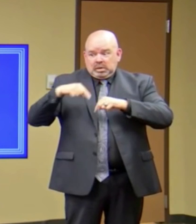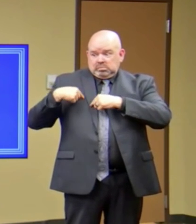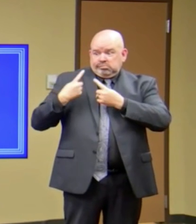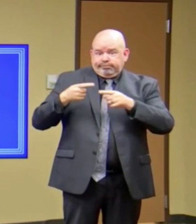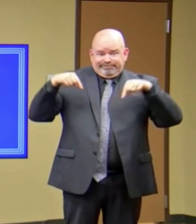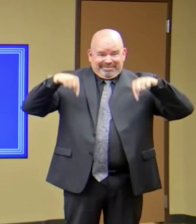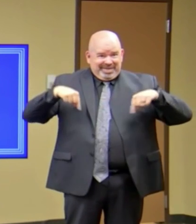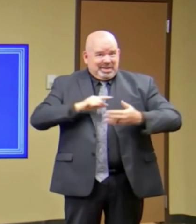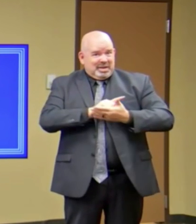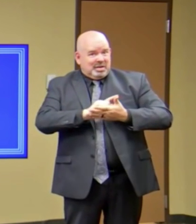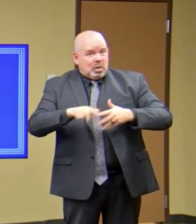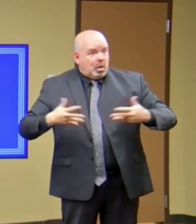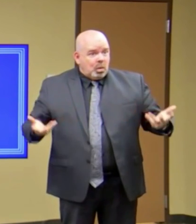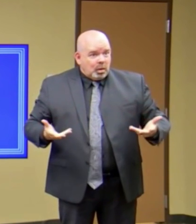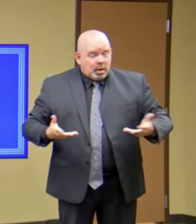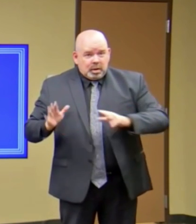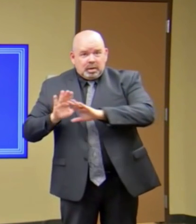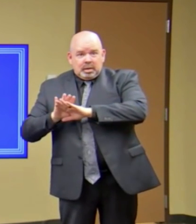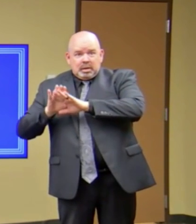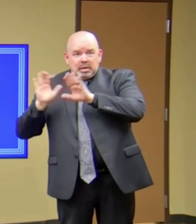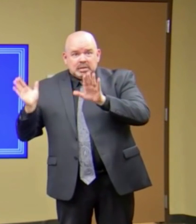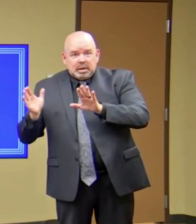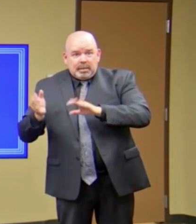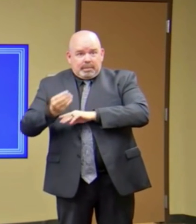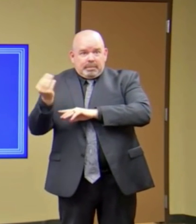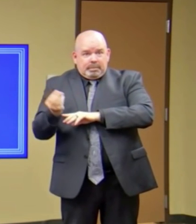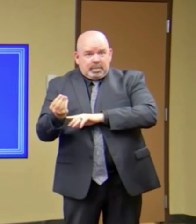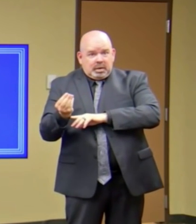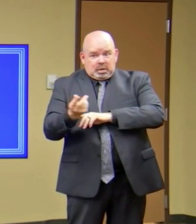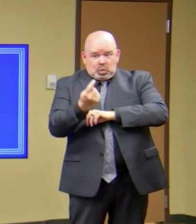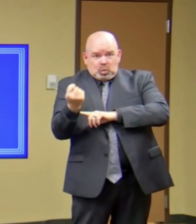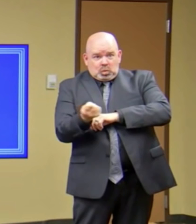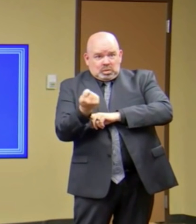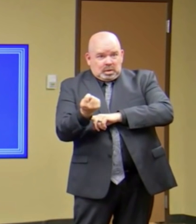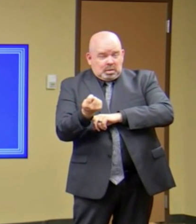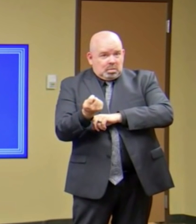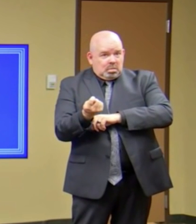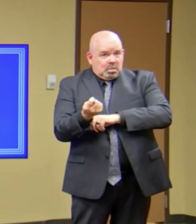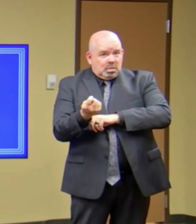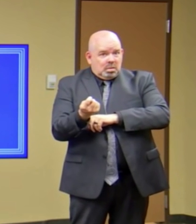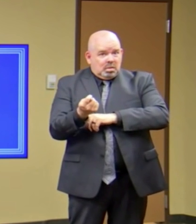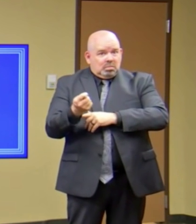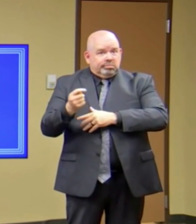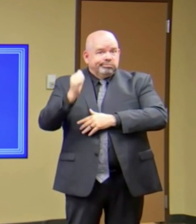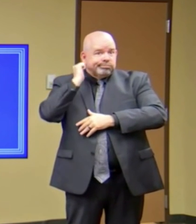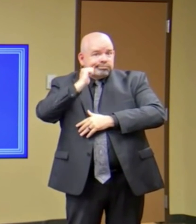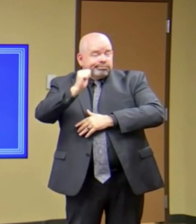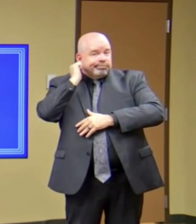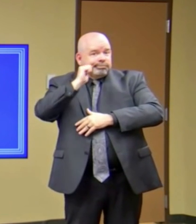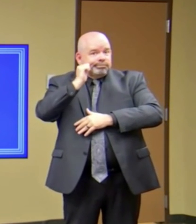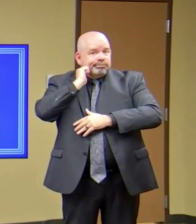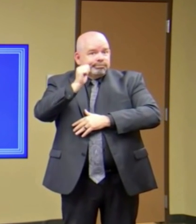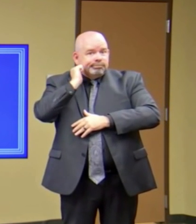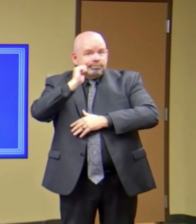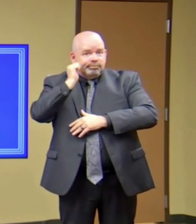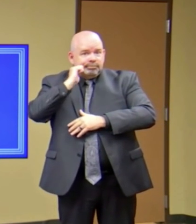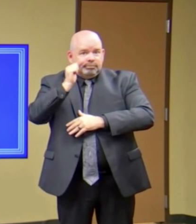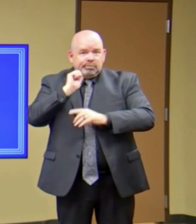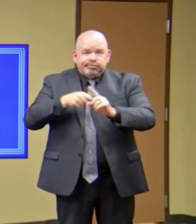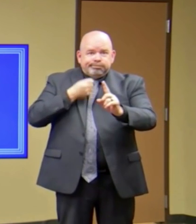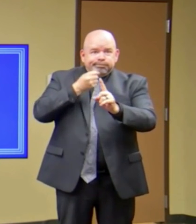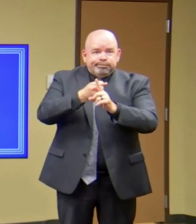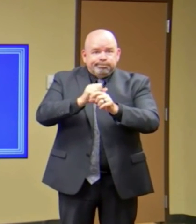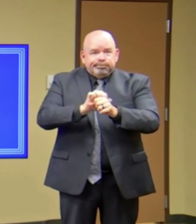Sunday, Monday, and Tuesday, our average per day of cases is 110.